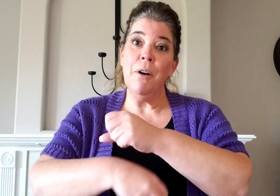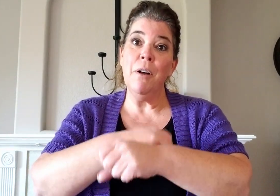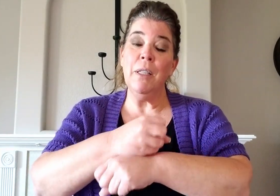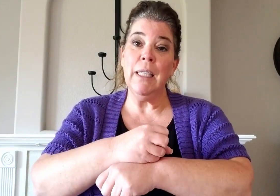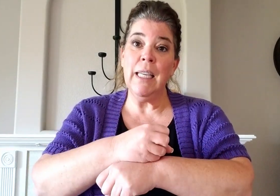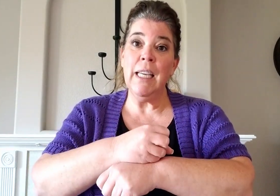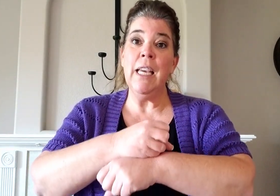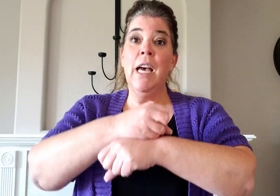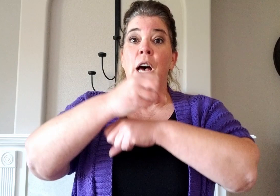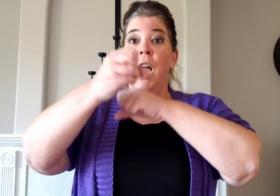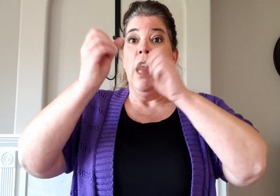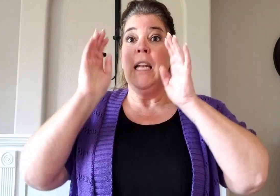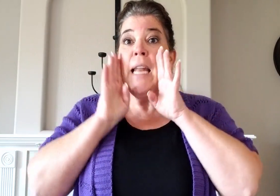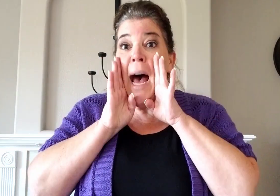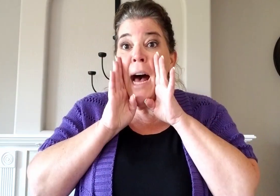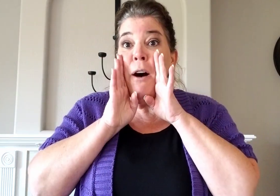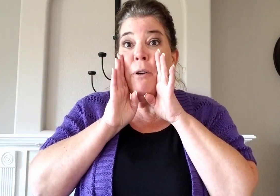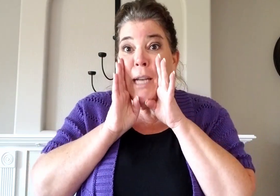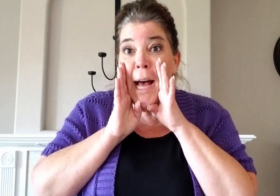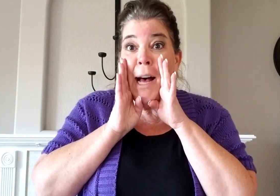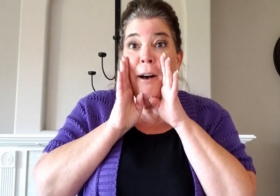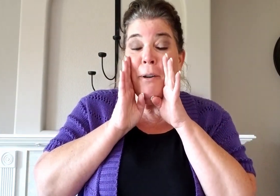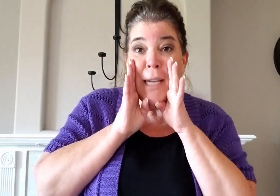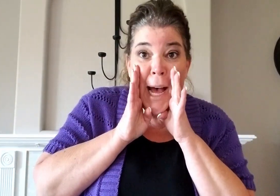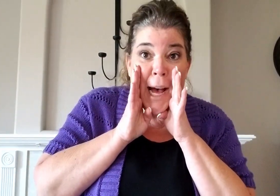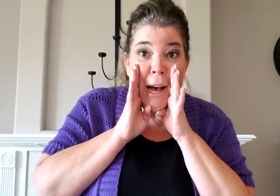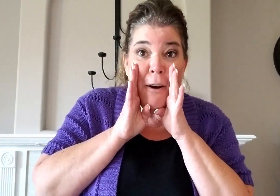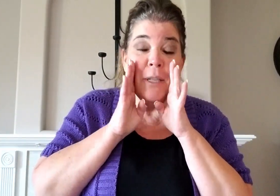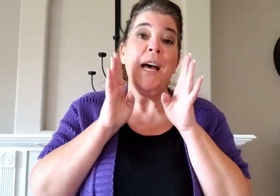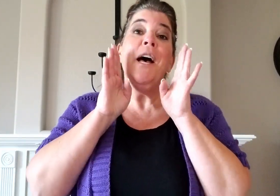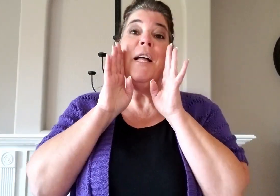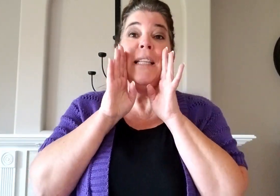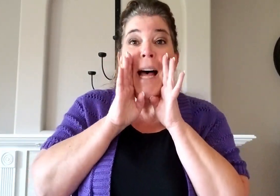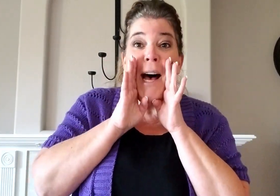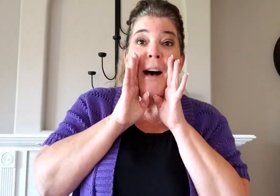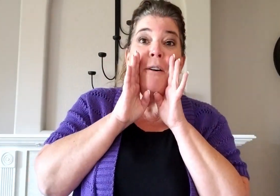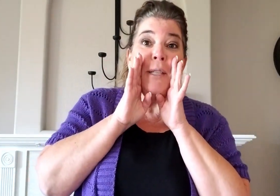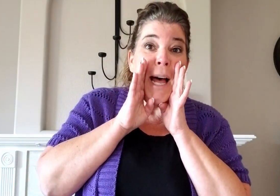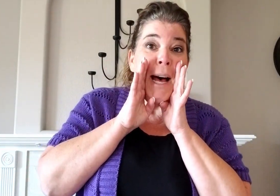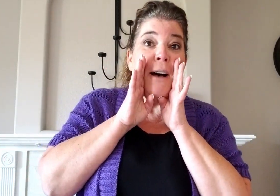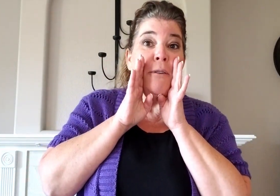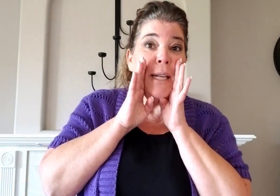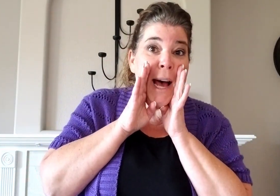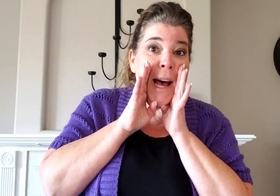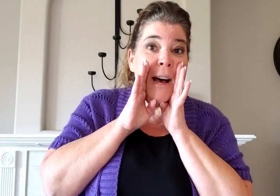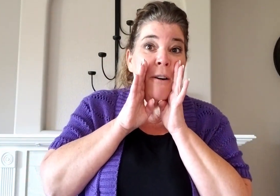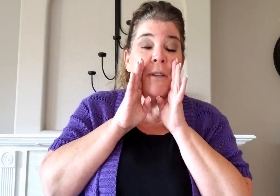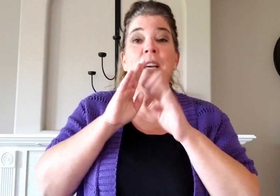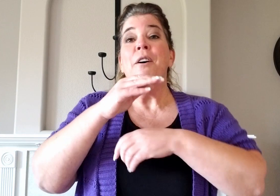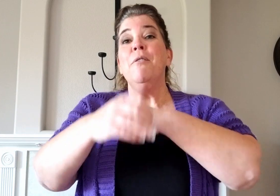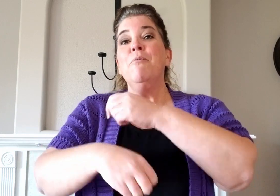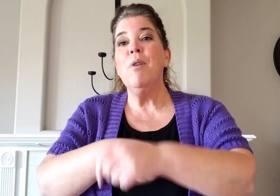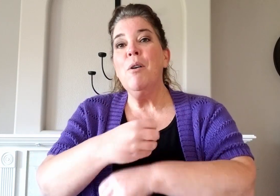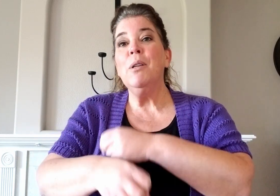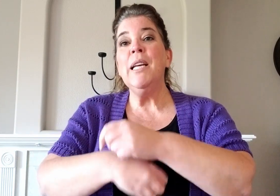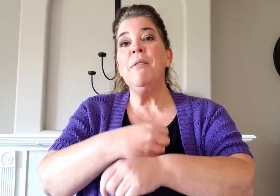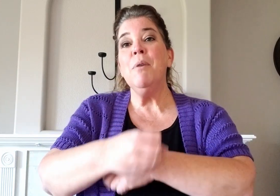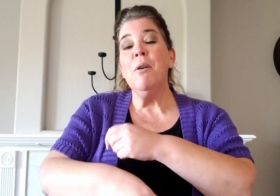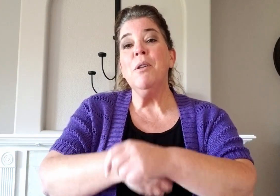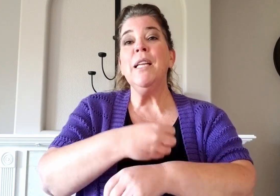loud loud loud loud loud loud mesmo rolly roly